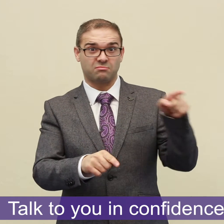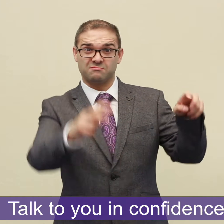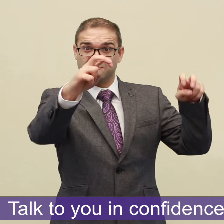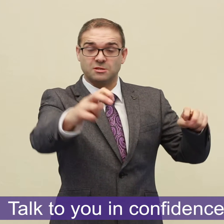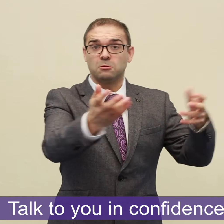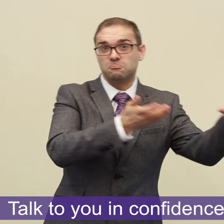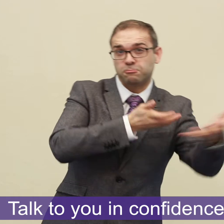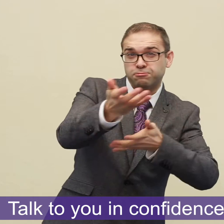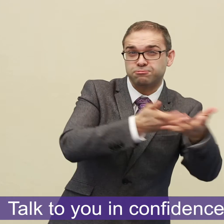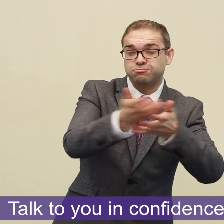Talk to you in confidence.